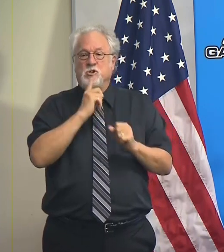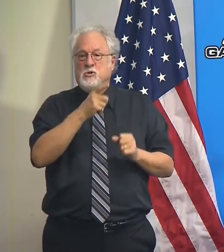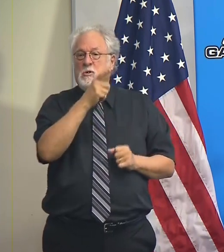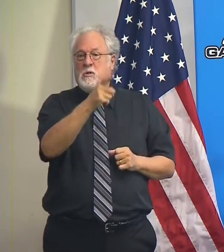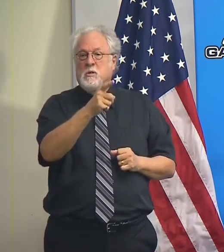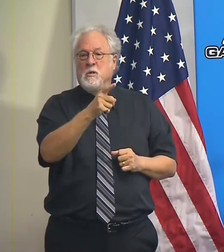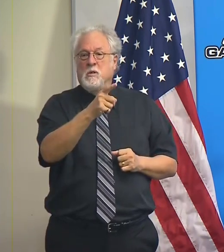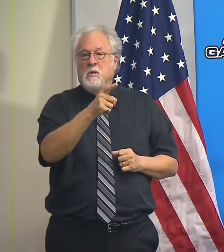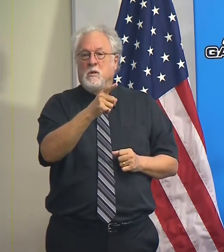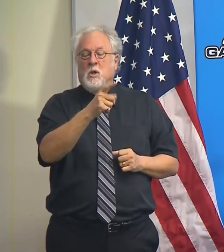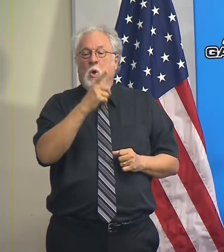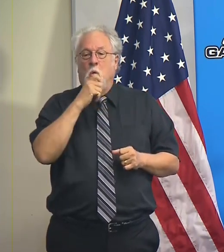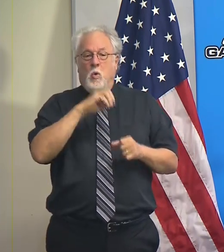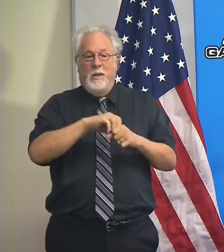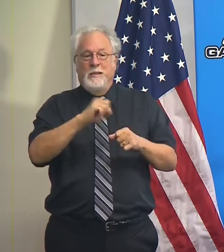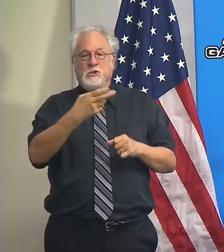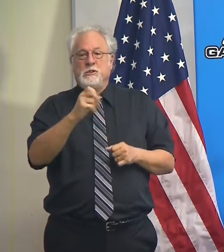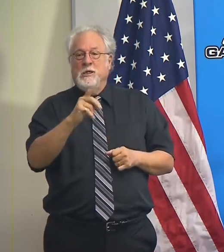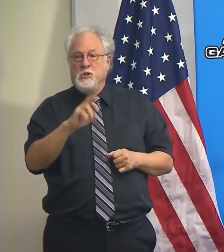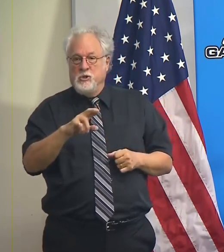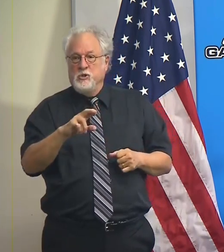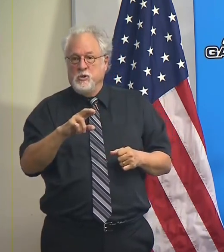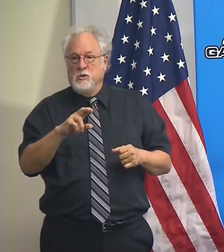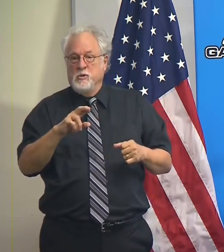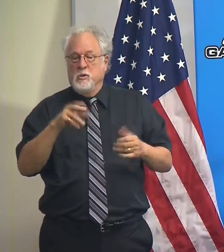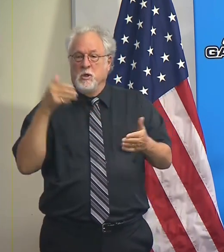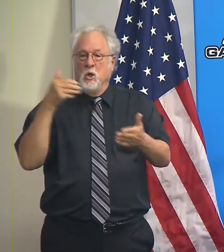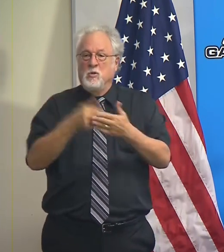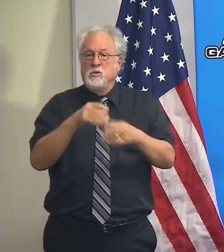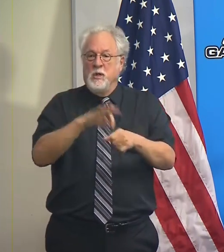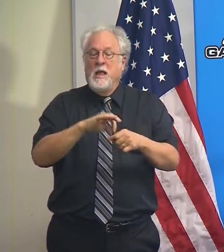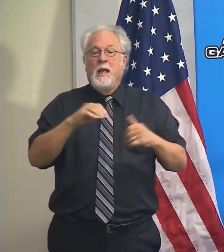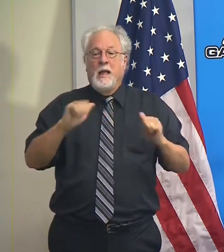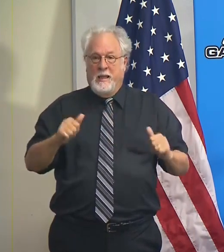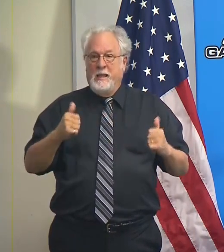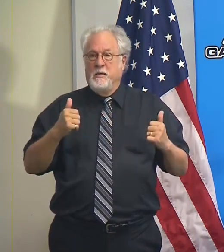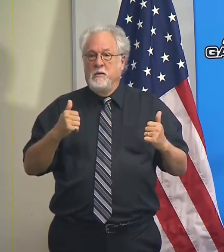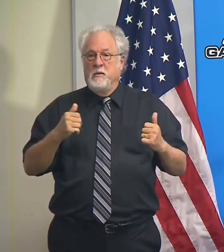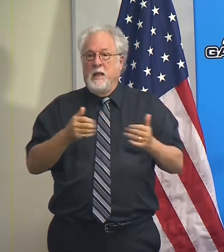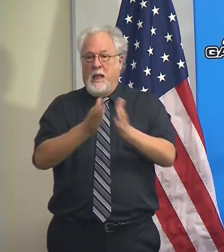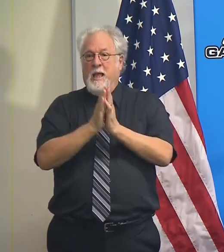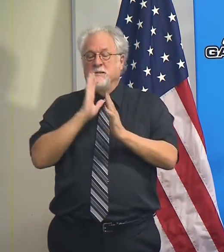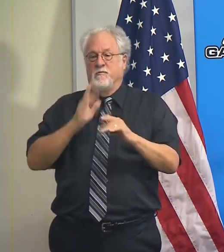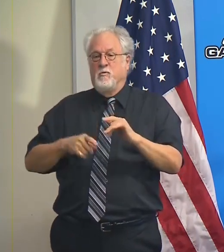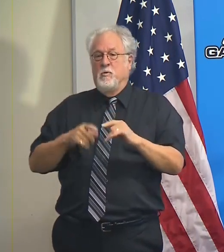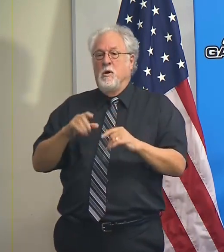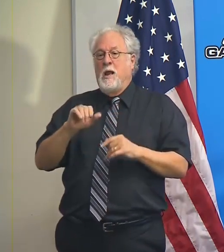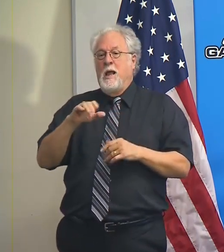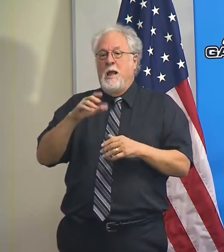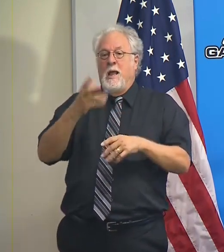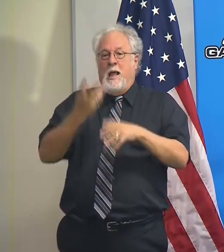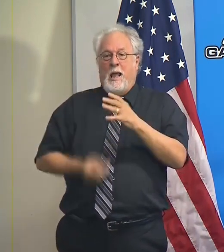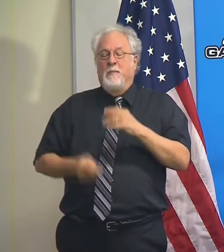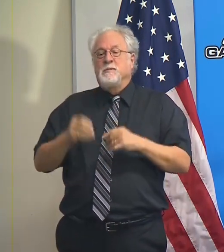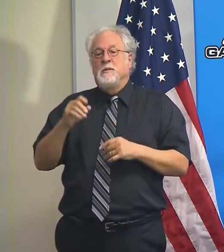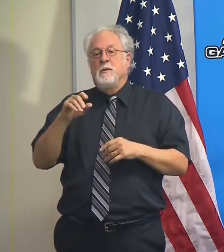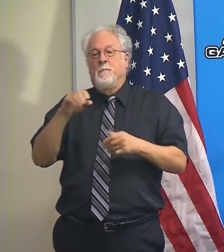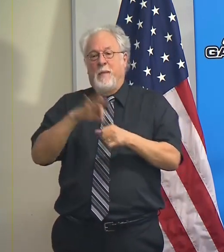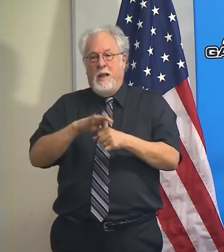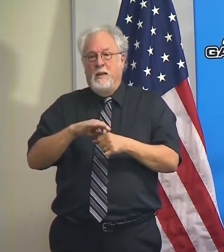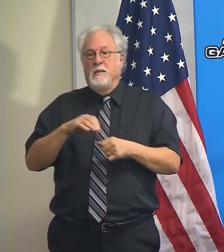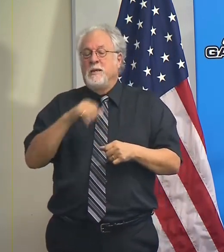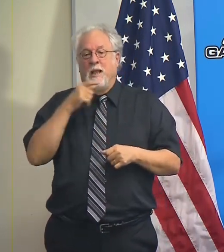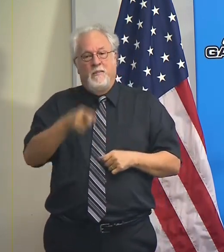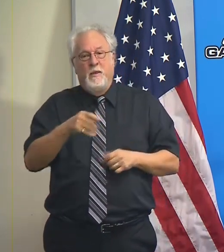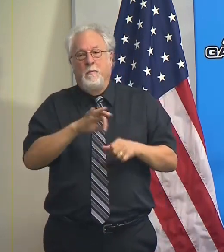that anyone who is in a shelter as we approach election day, they have an opportunity to request the absentee ballot. But when you get down